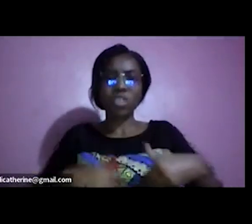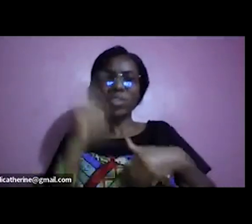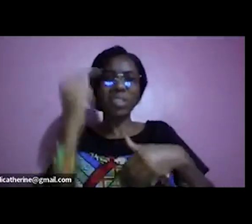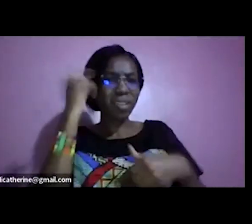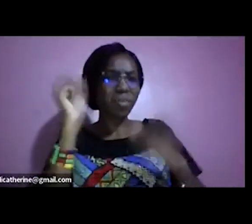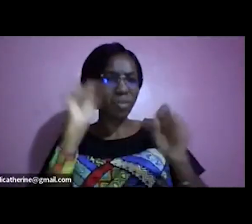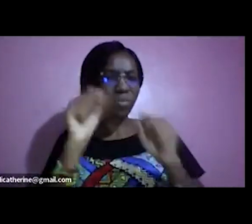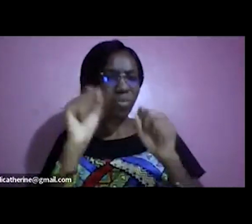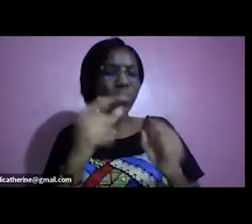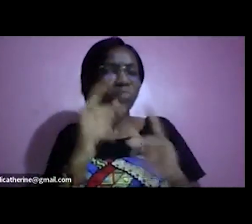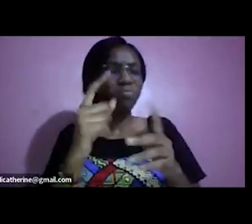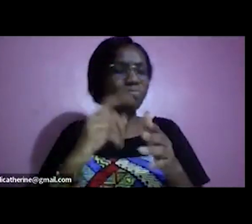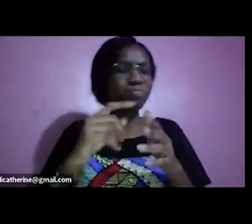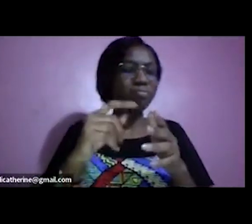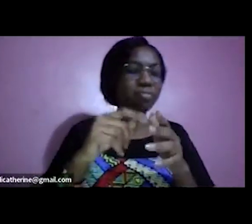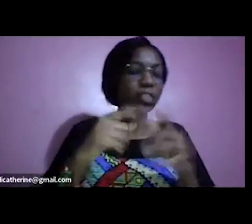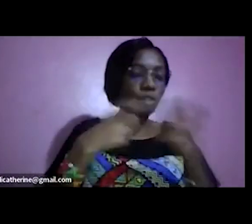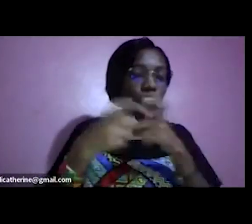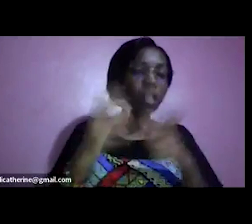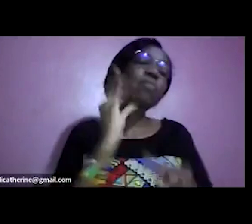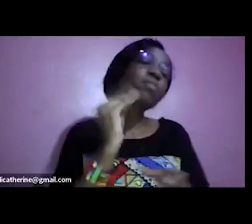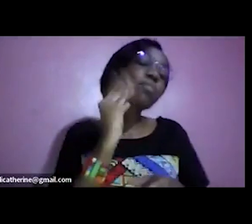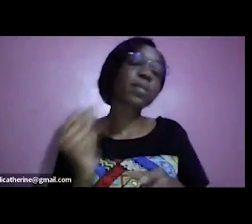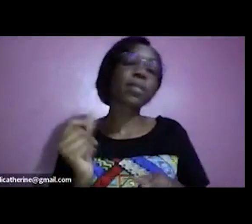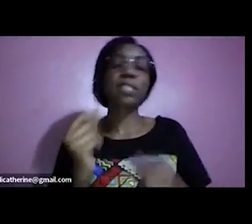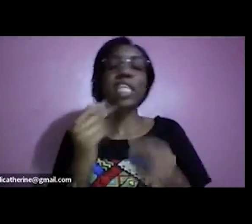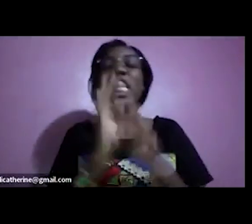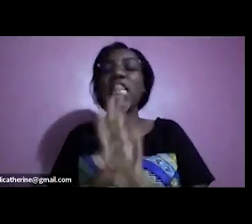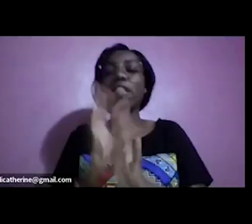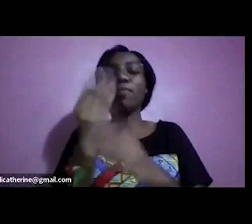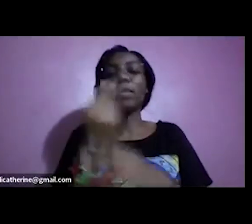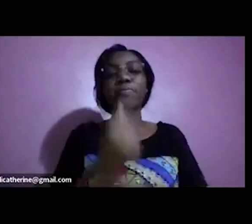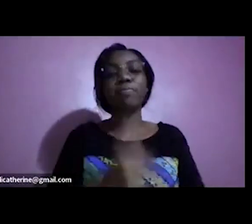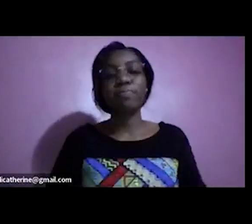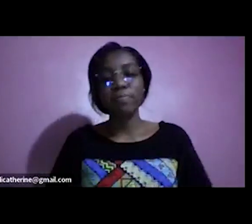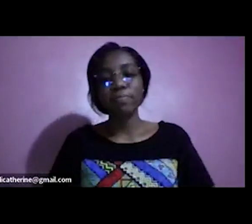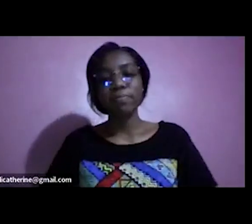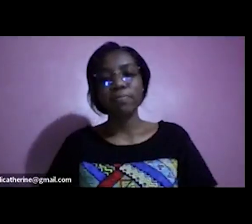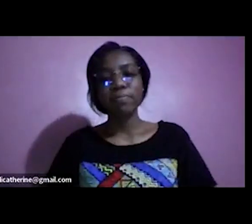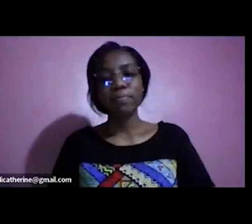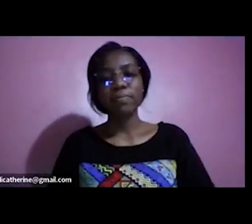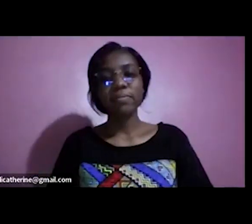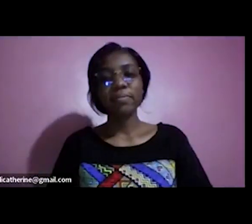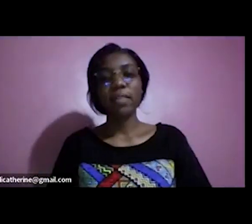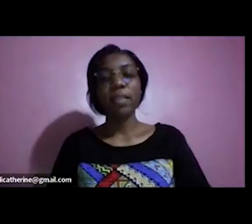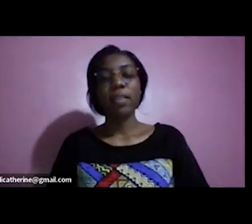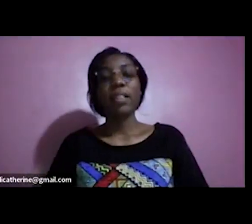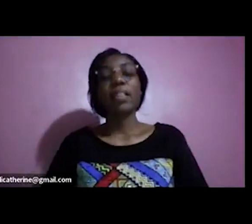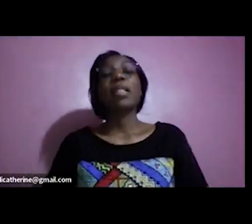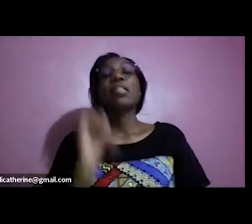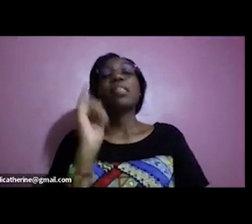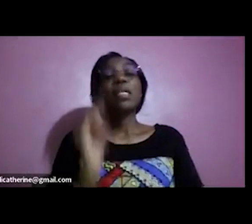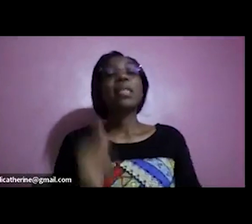experience instead of money uh both of those chase skill